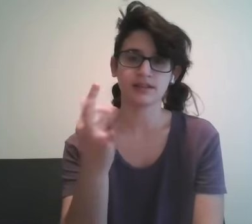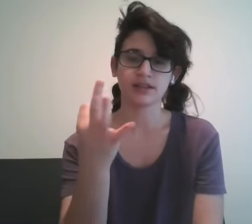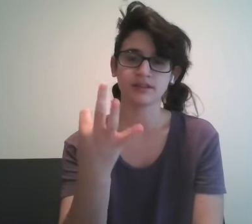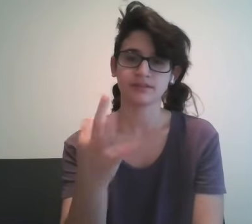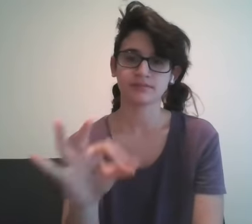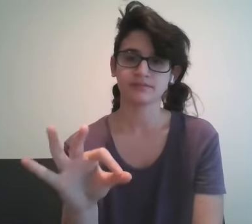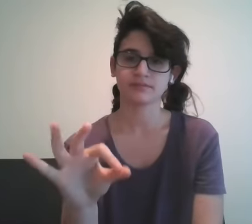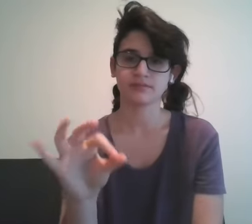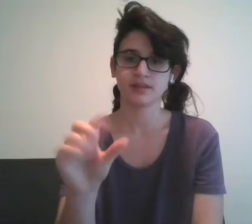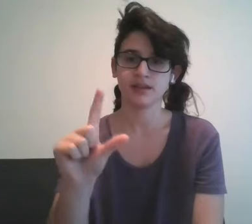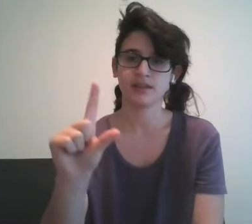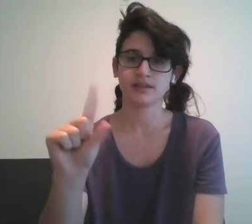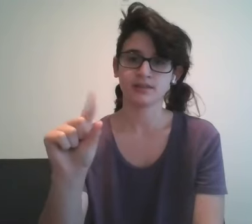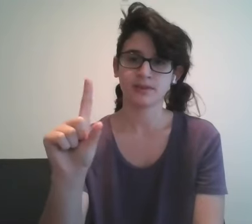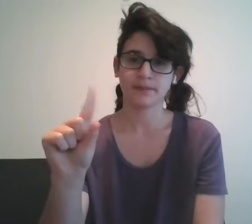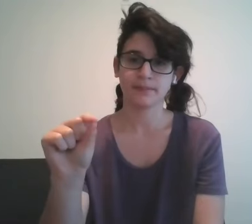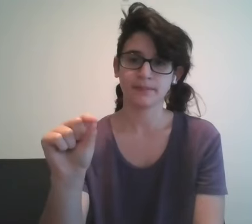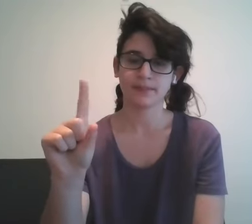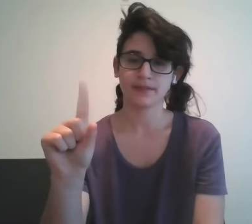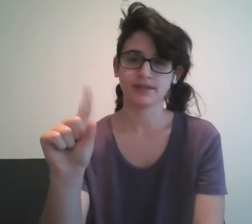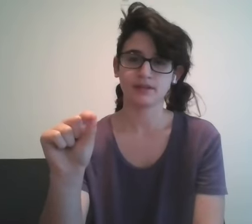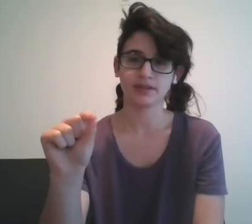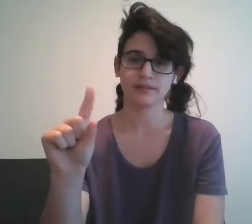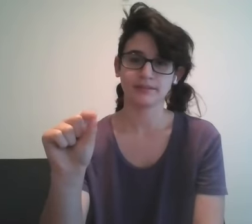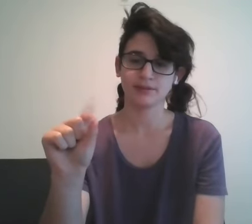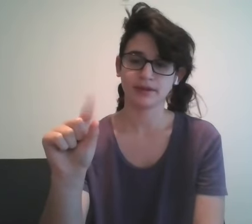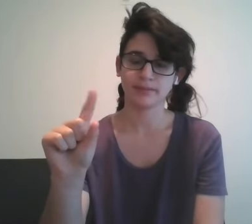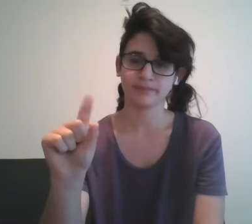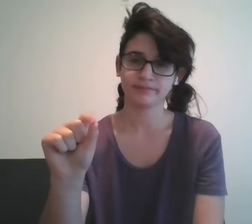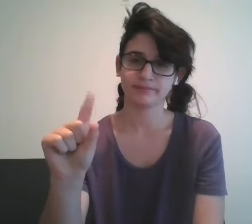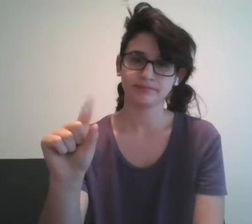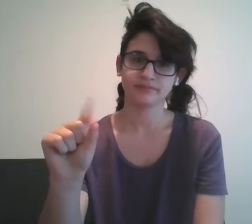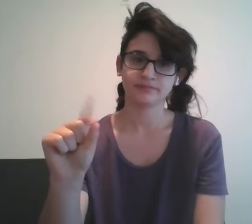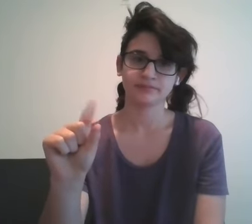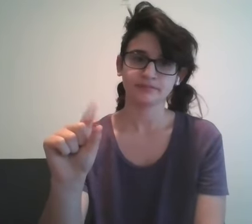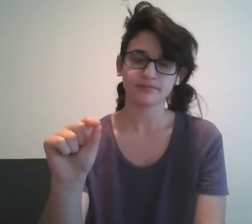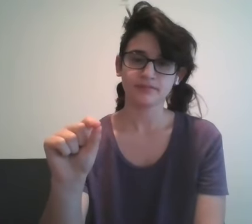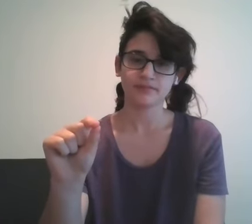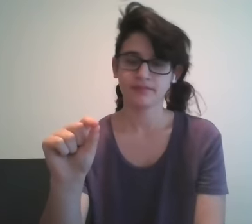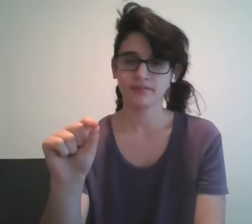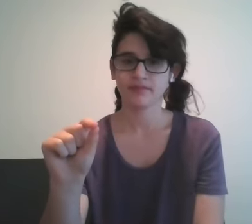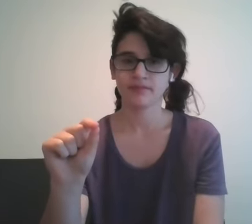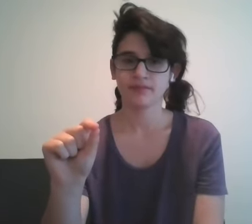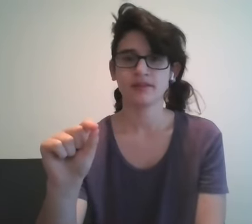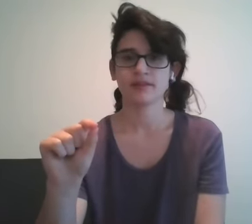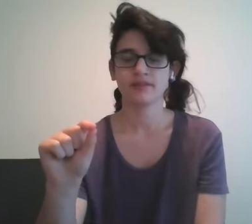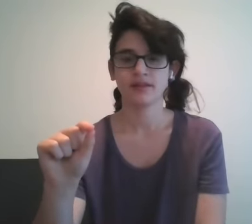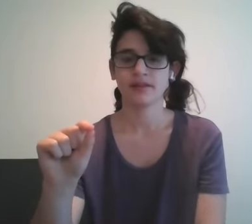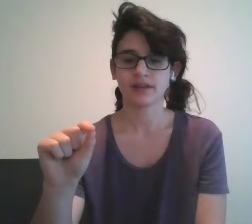and this is twenty a little bird 20 okay